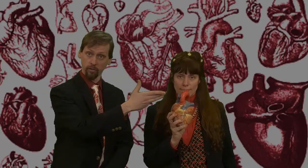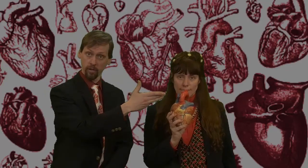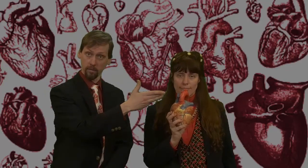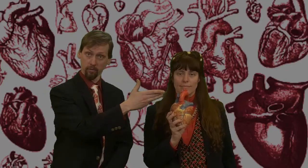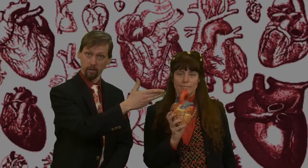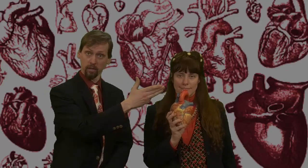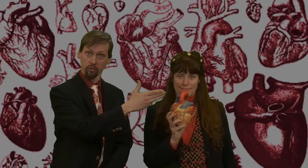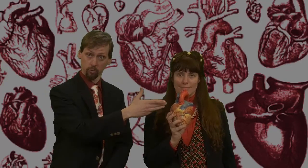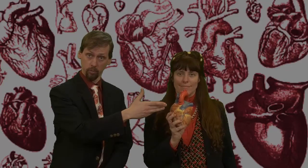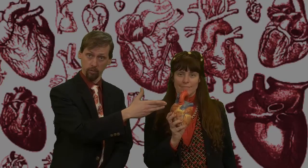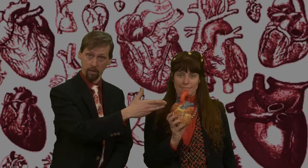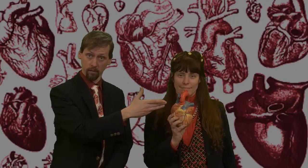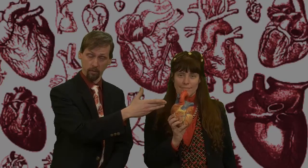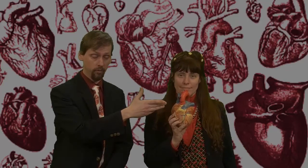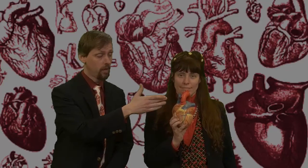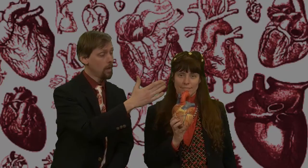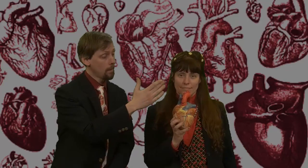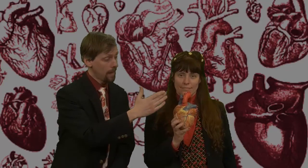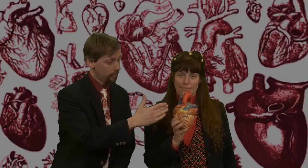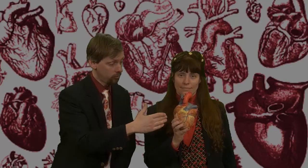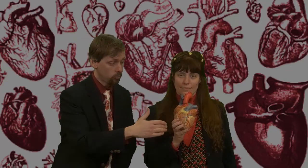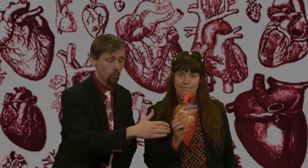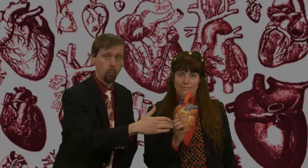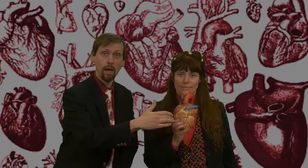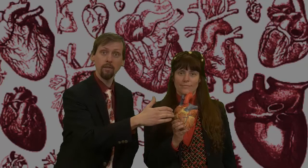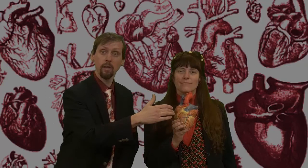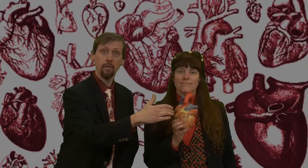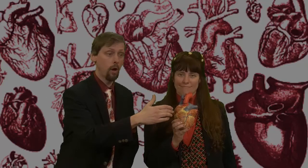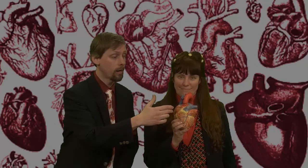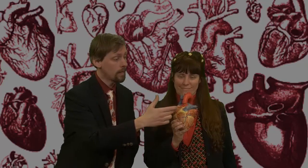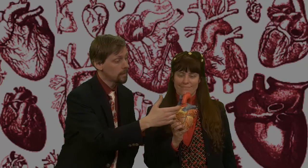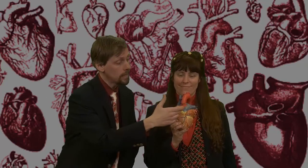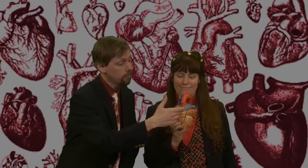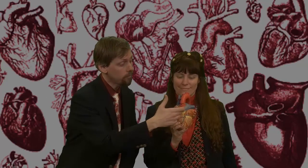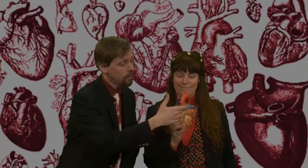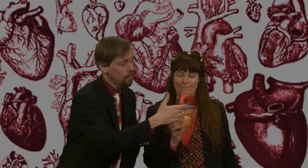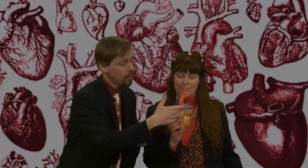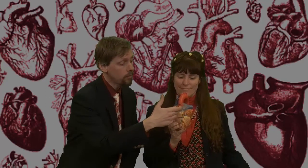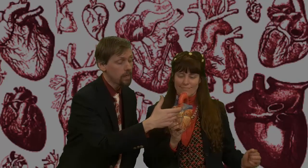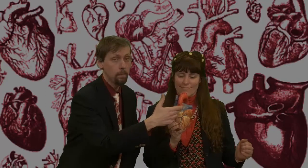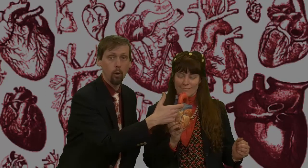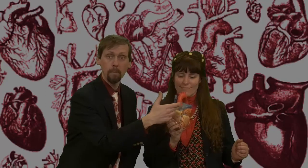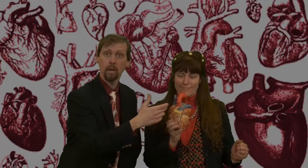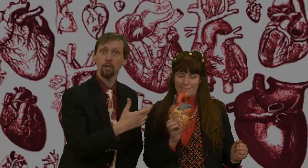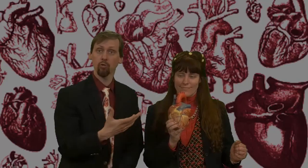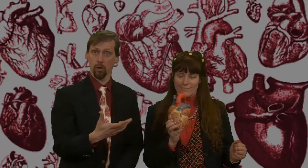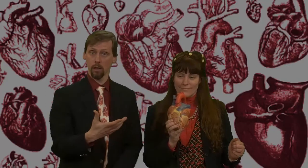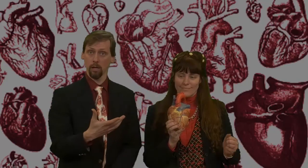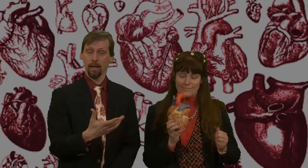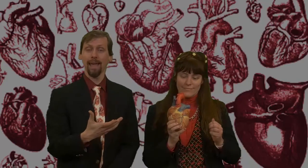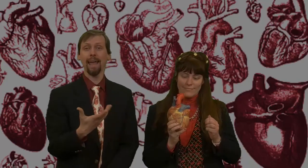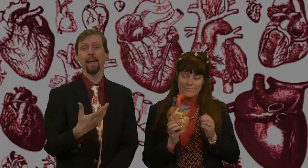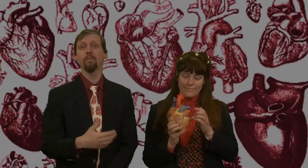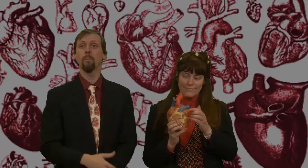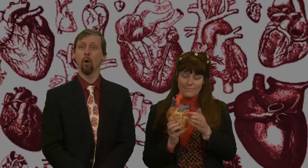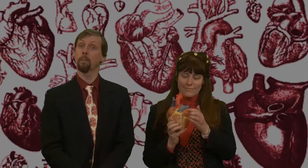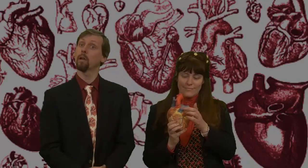systemic circulation through those vessels, passes through the right side of the heart, and leaves via the pulmonary trunk and the pulmonary